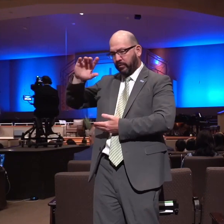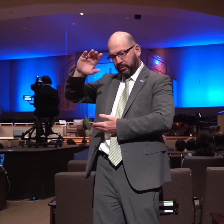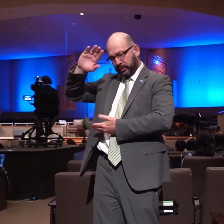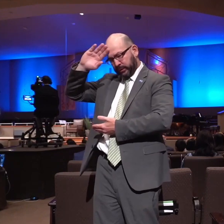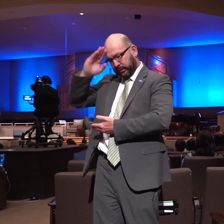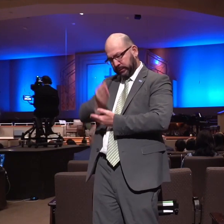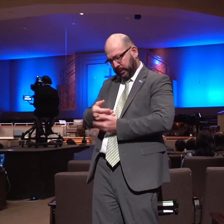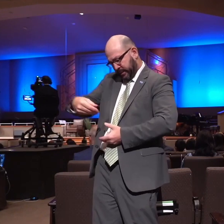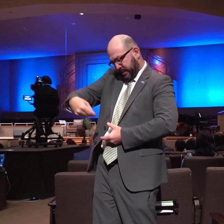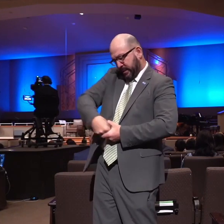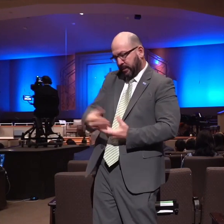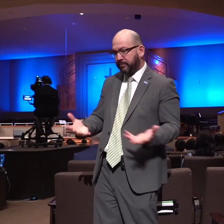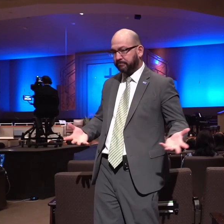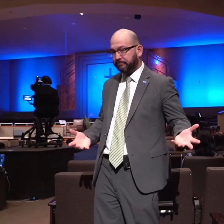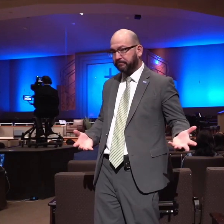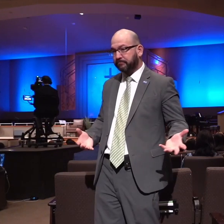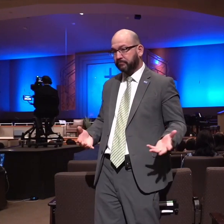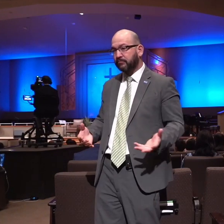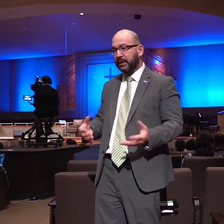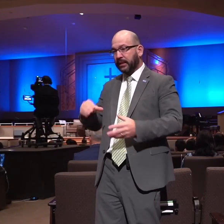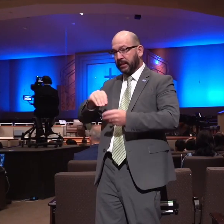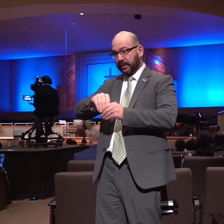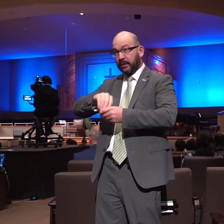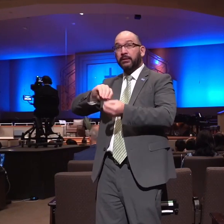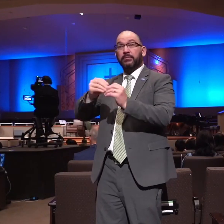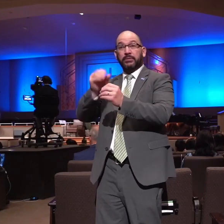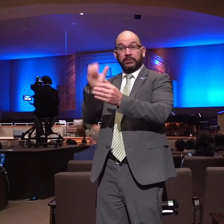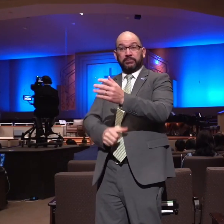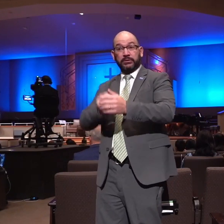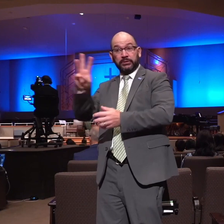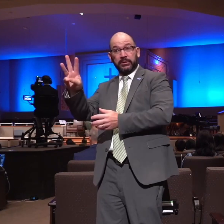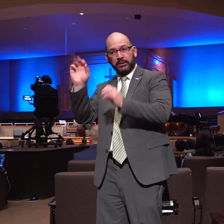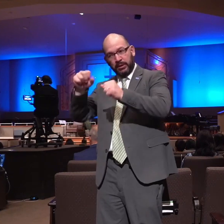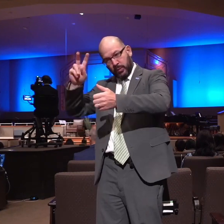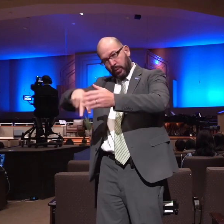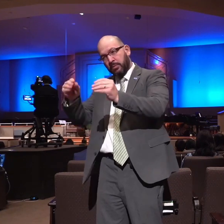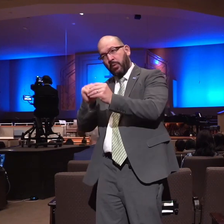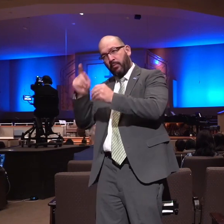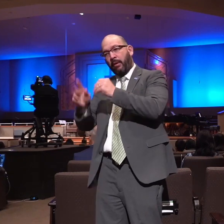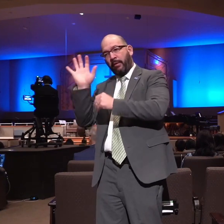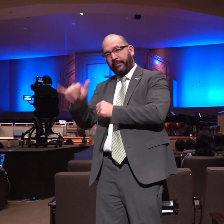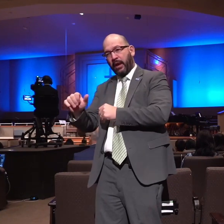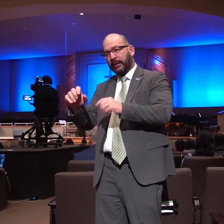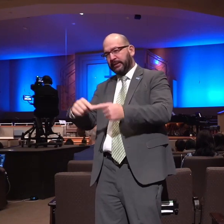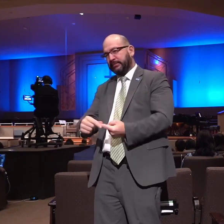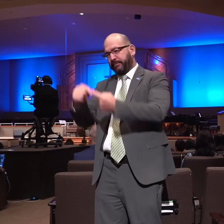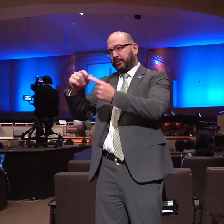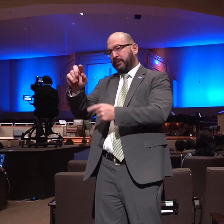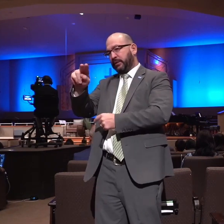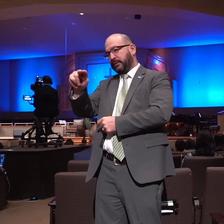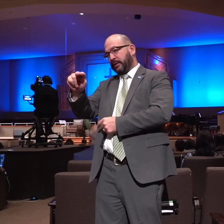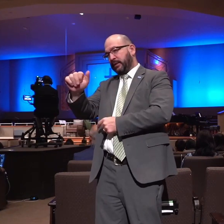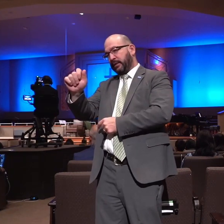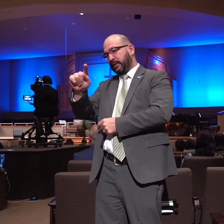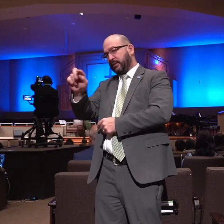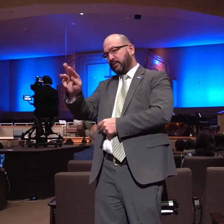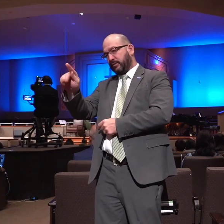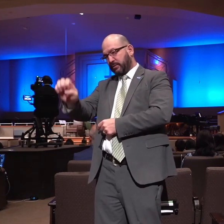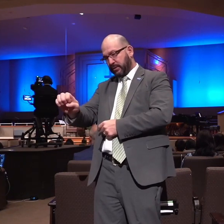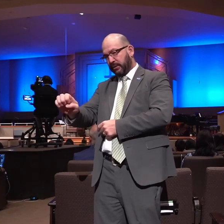it later is is contained in Numbers chapter 6 and in Numbers chapter 6 it's outlined very carefully what this vow was